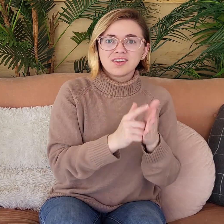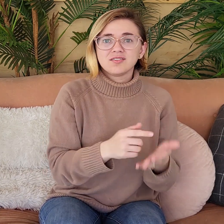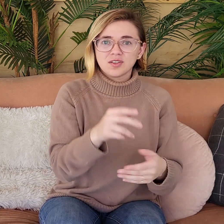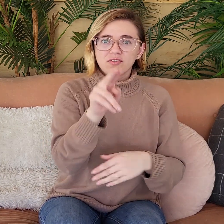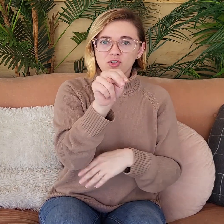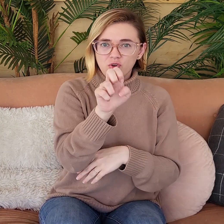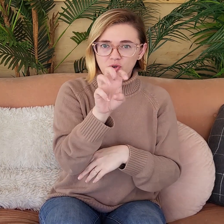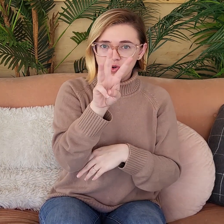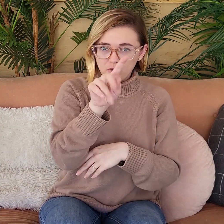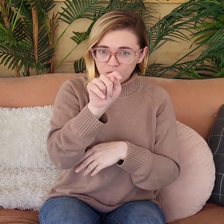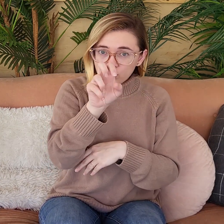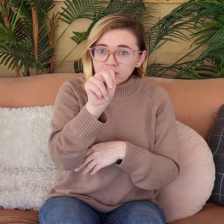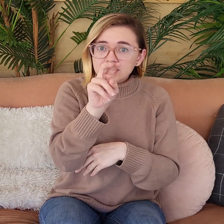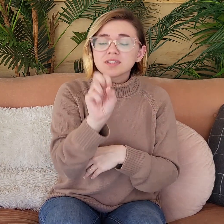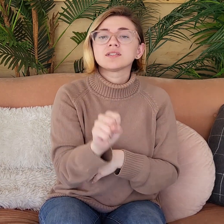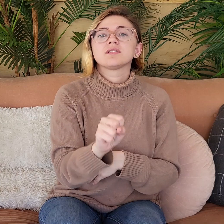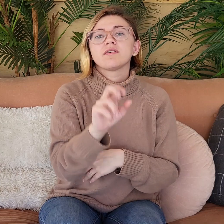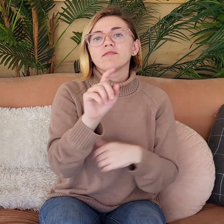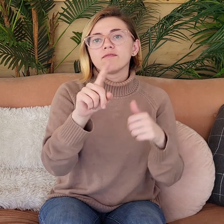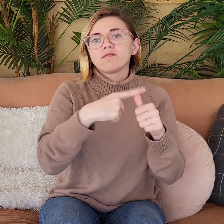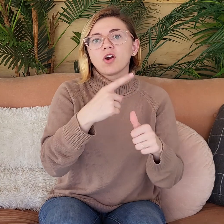and Newton's first law of motion.